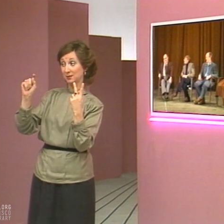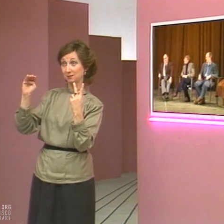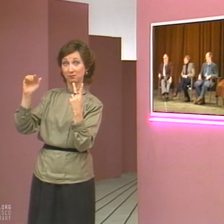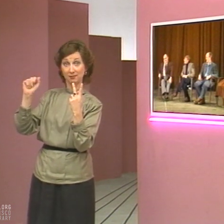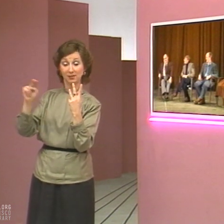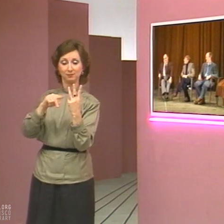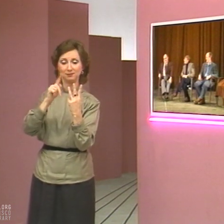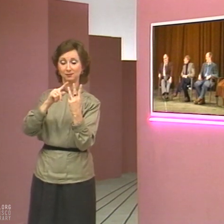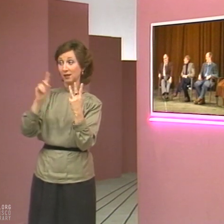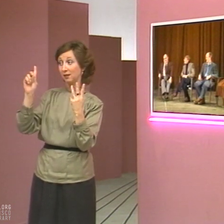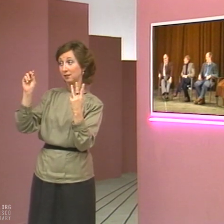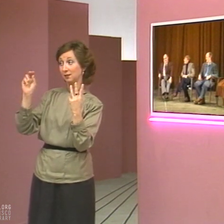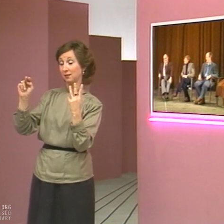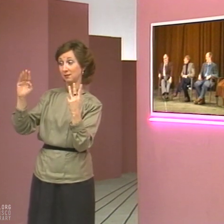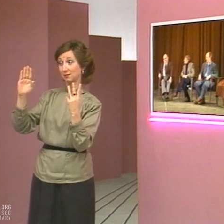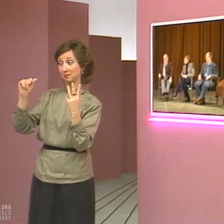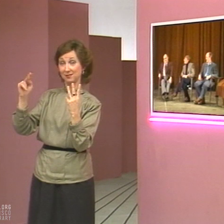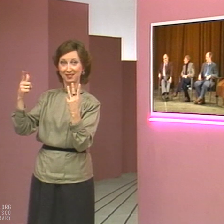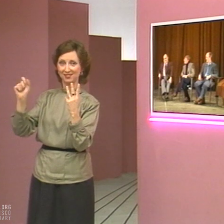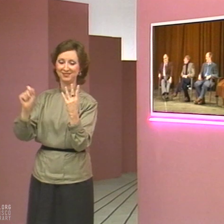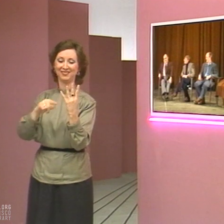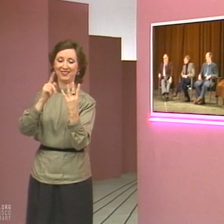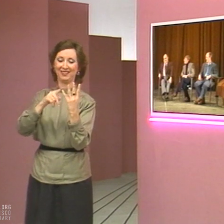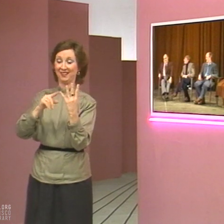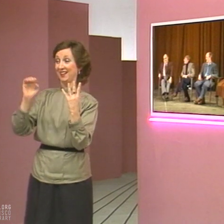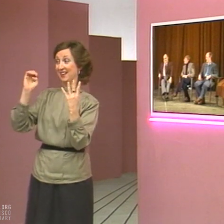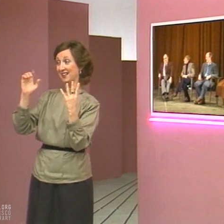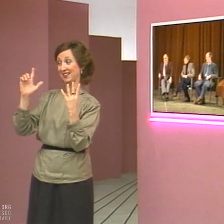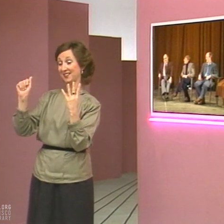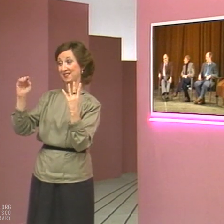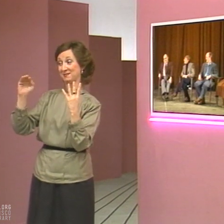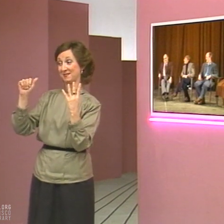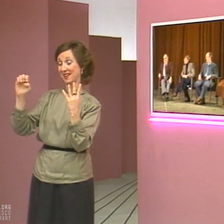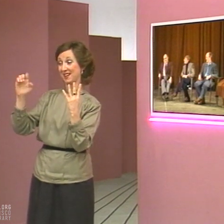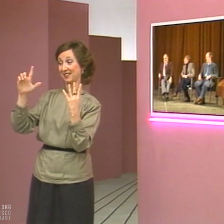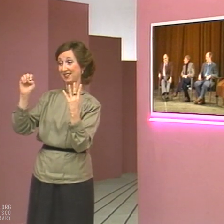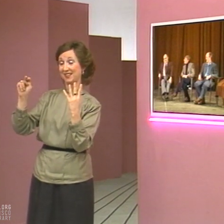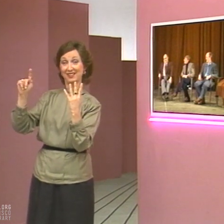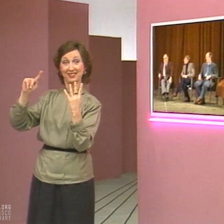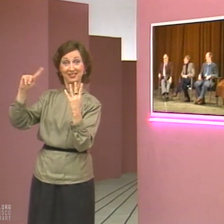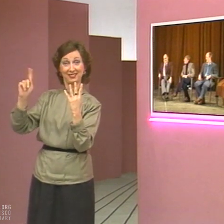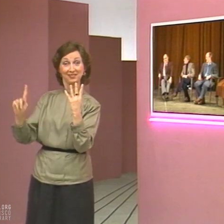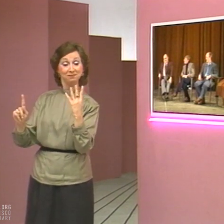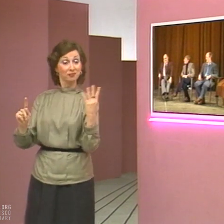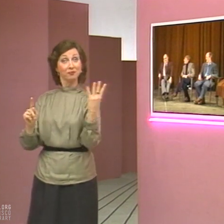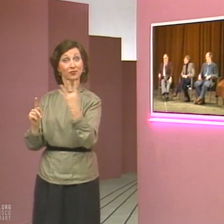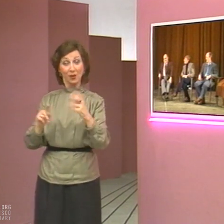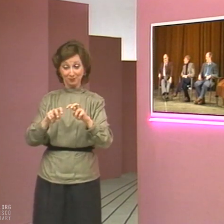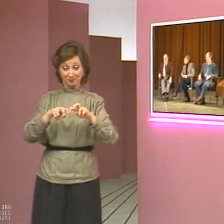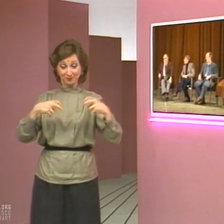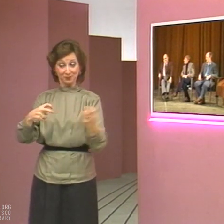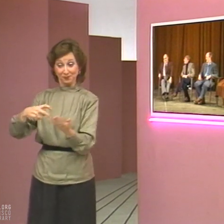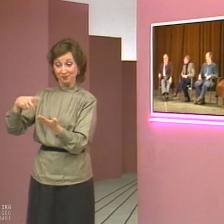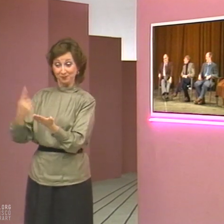and poet Ella Mae Lentz joined moderator Marlon Kuntz for this discussion.